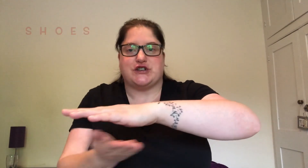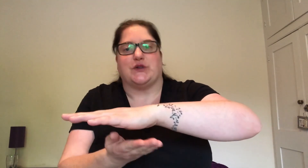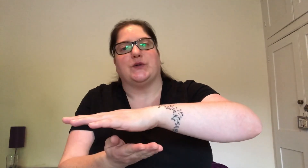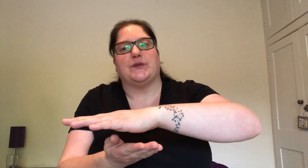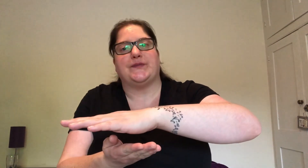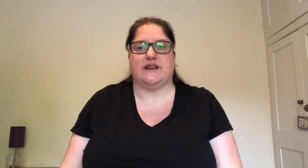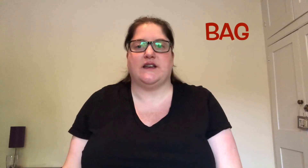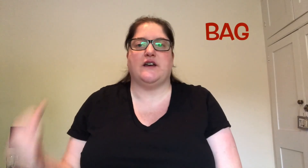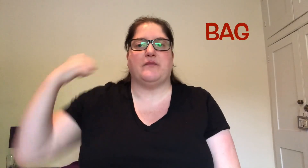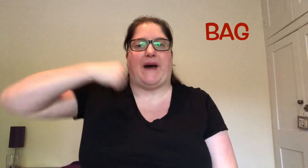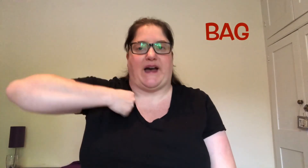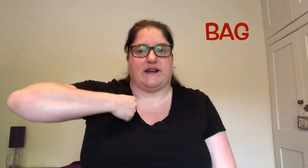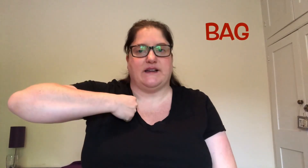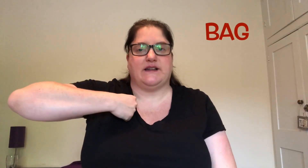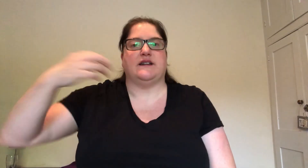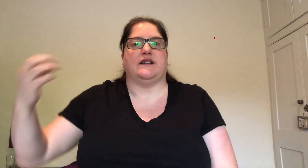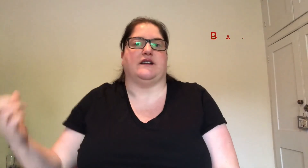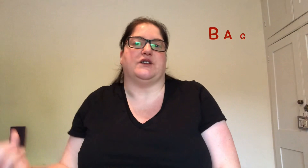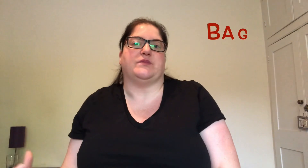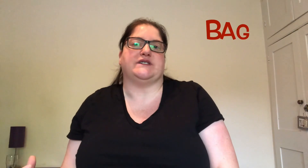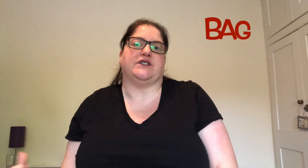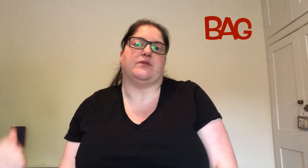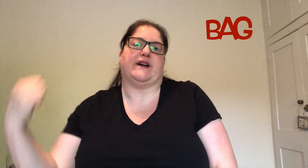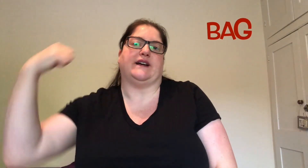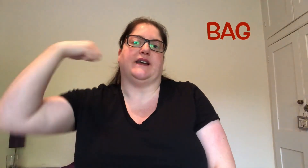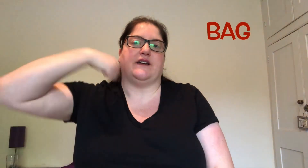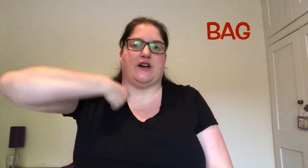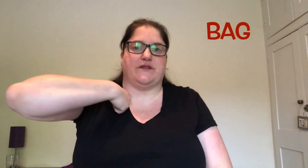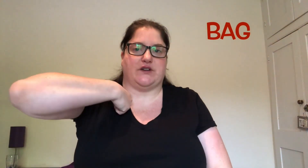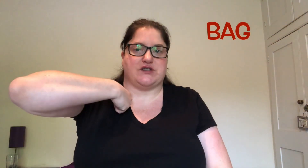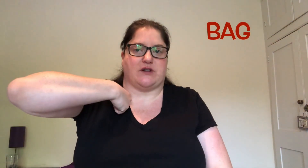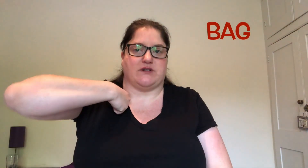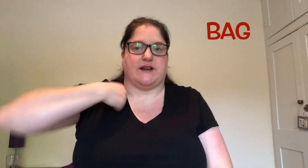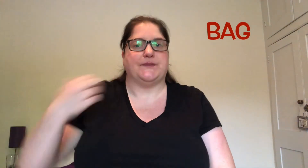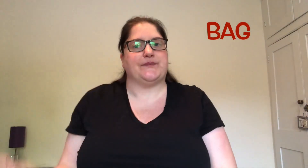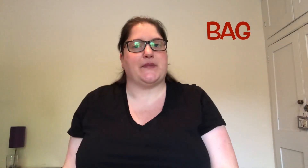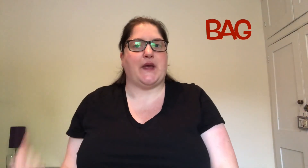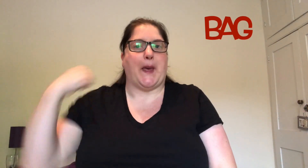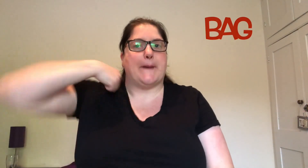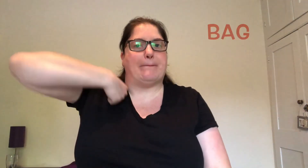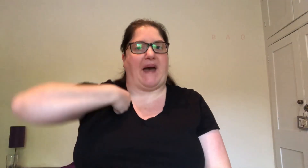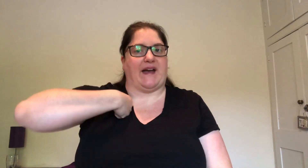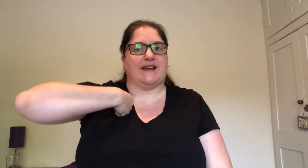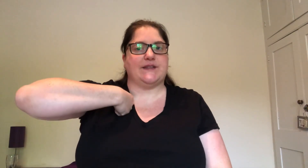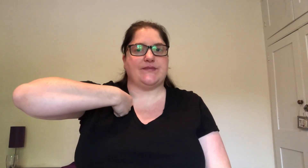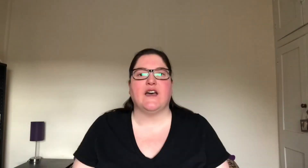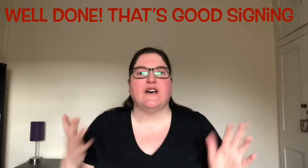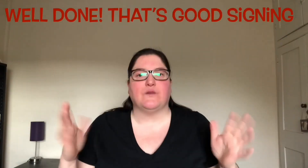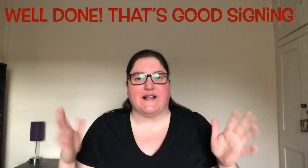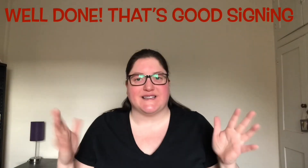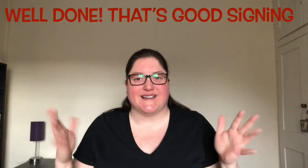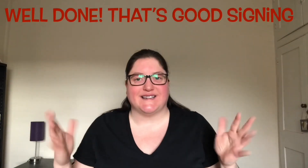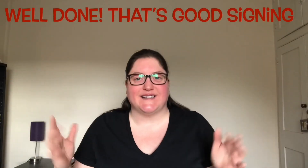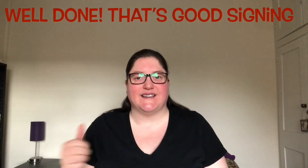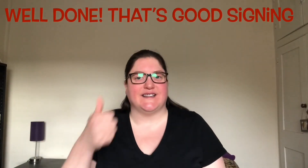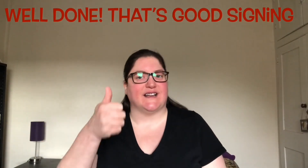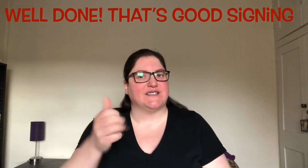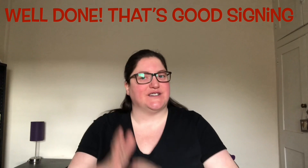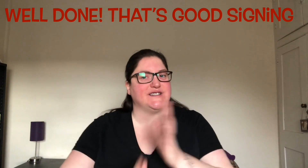Shoe. Bag. Like you're putting your bag over your shoulder. Bag. Well done. That's good